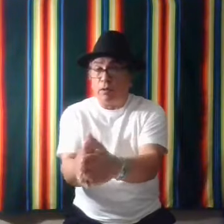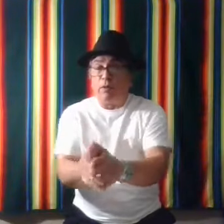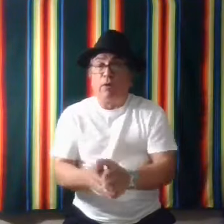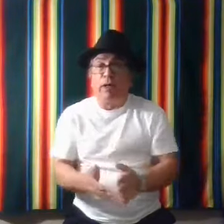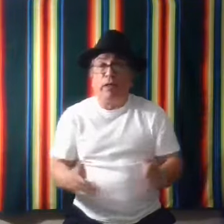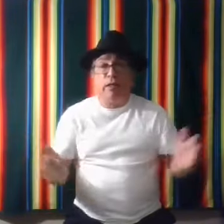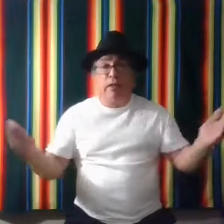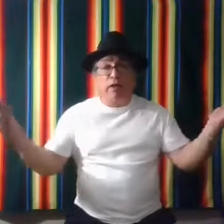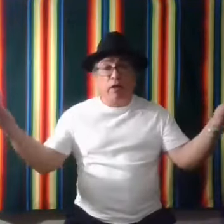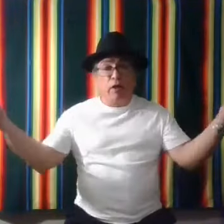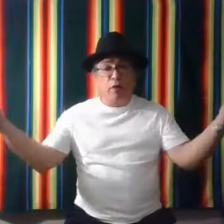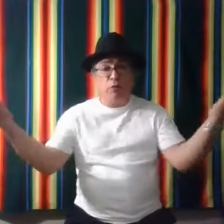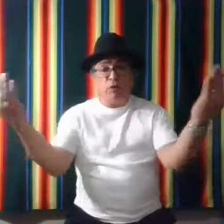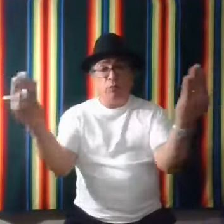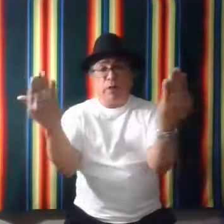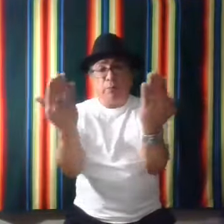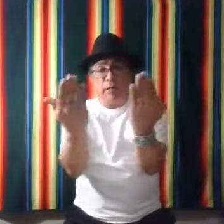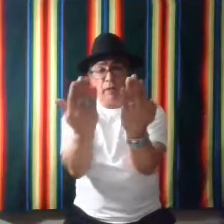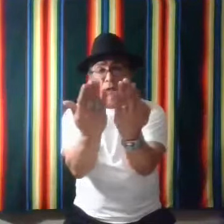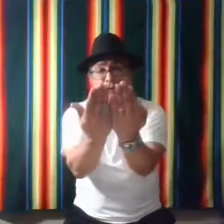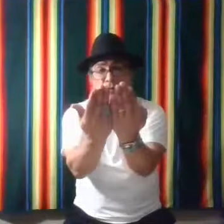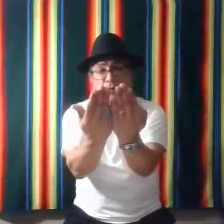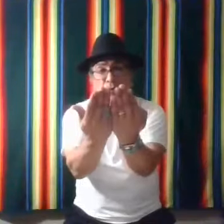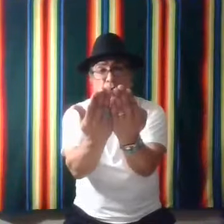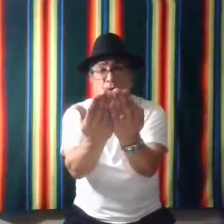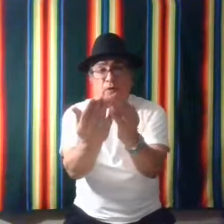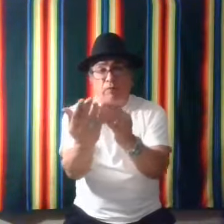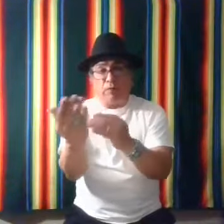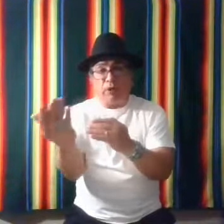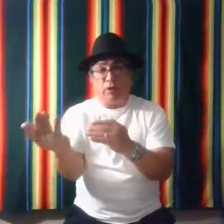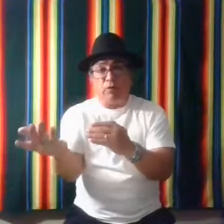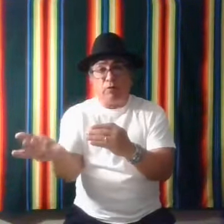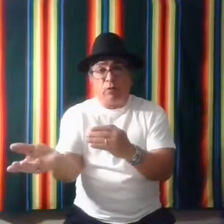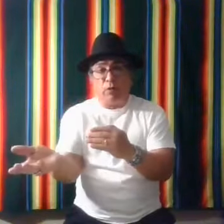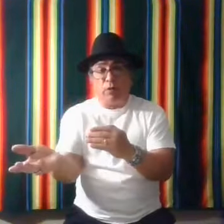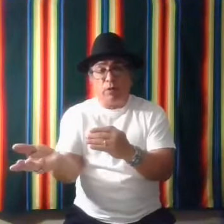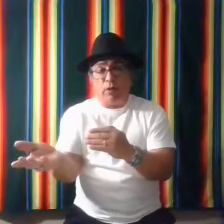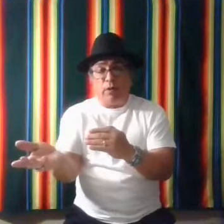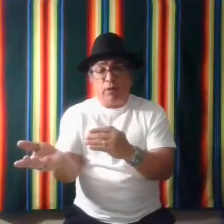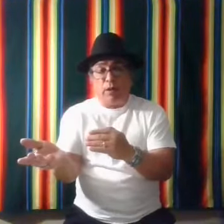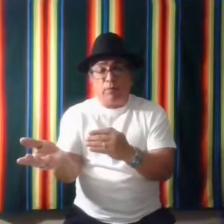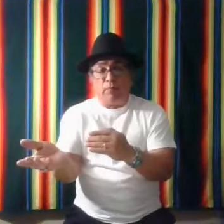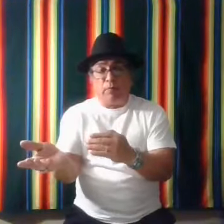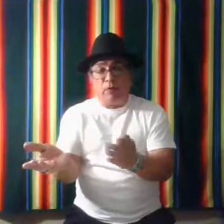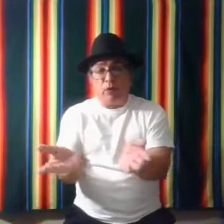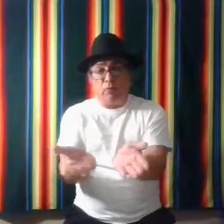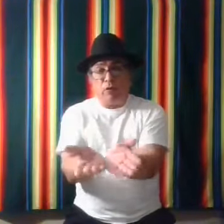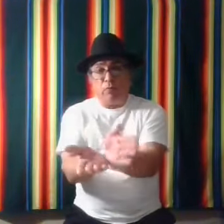Okay. Now to close, you bring them back together. And if you were saying, close the door, you wouldn't do.